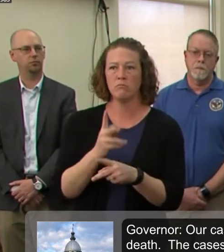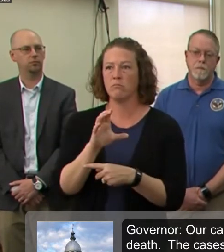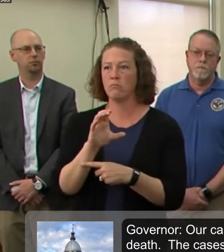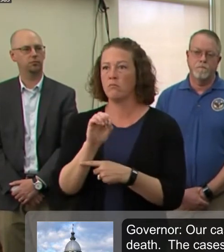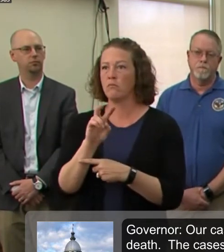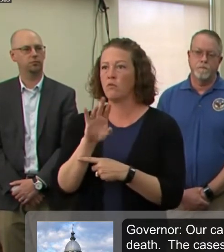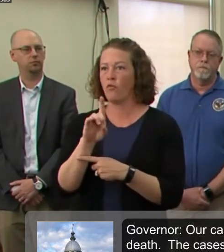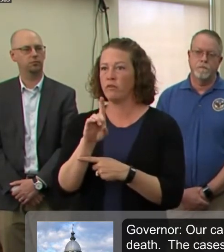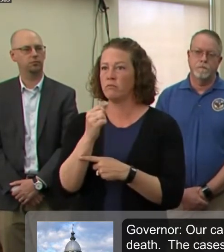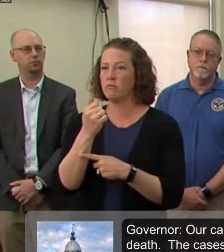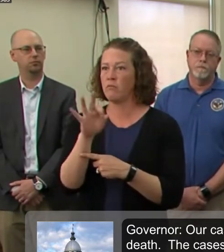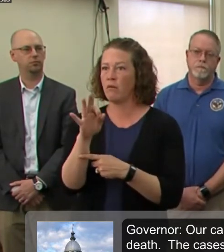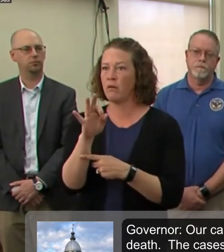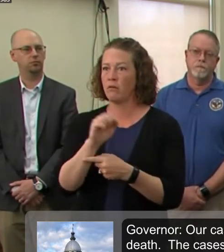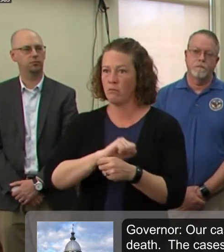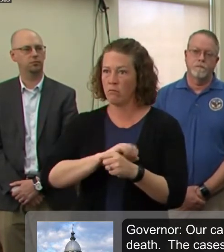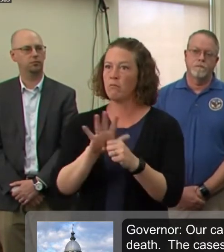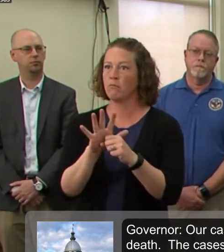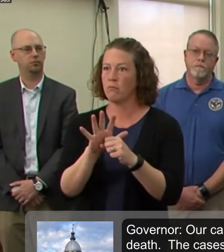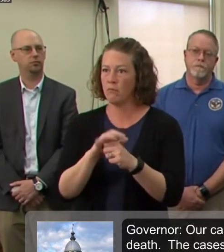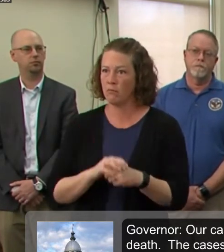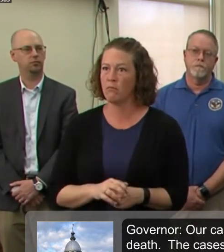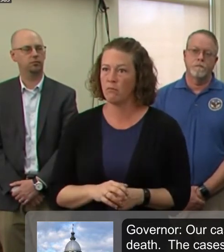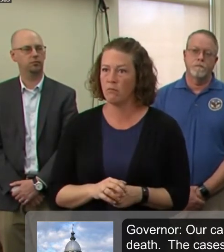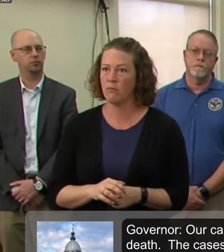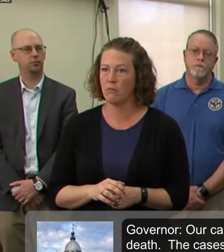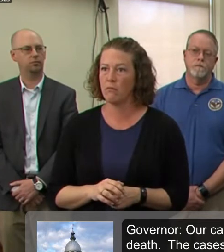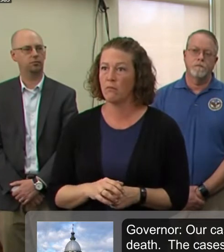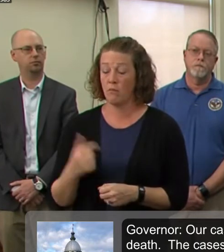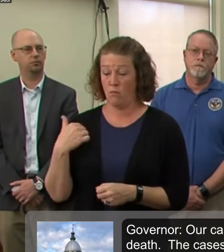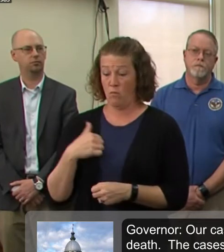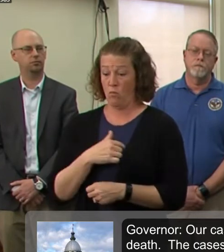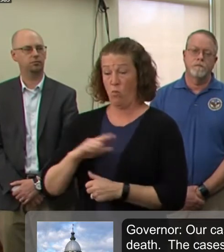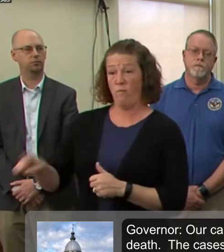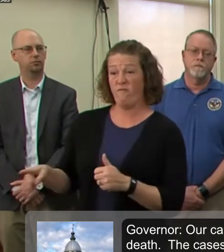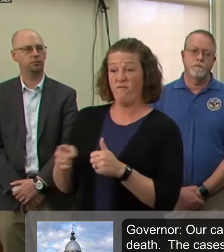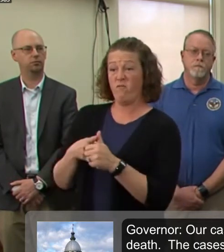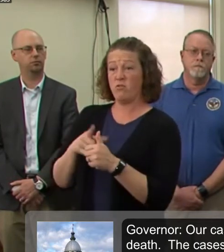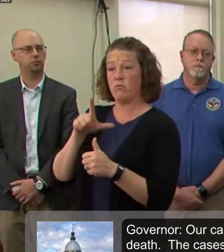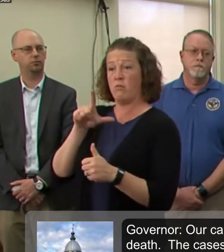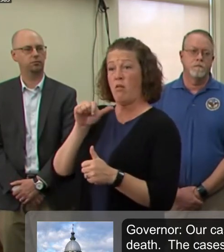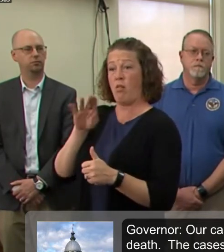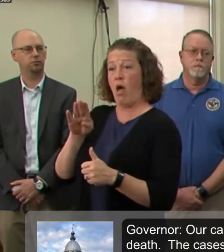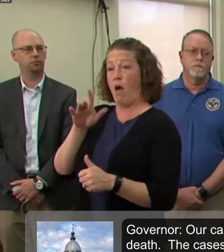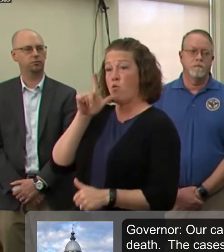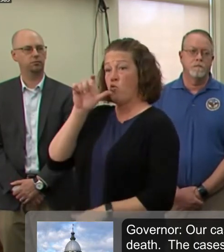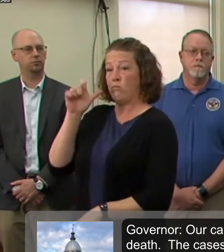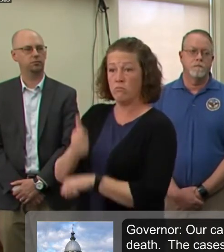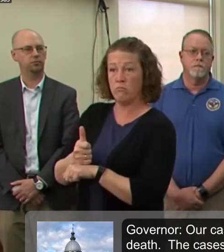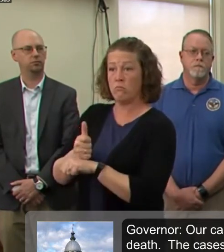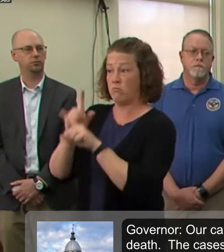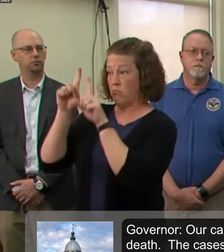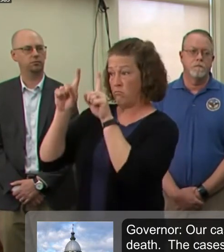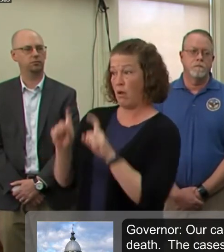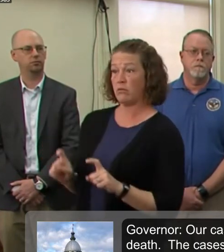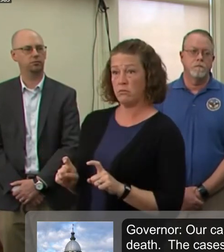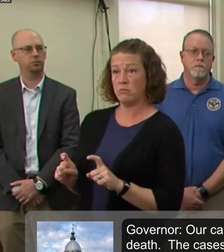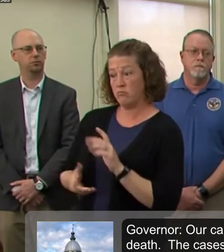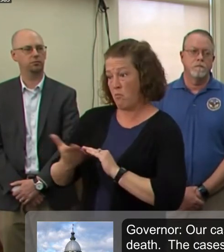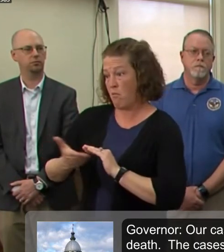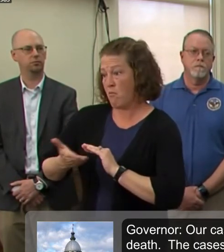We were the first state in the lab, the first public health laboratory to be able to run this test and it helped us to identify